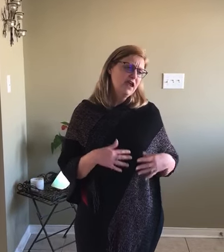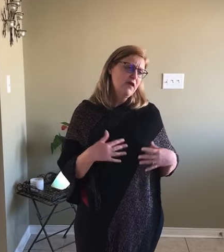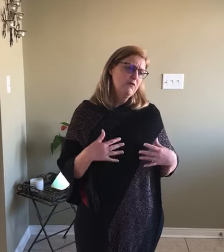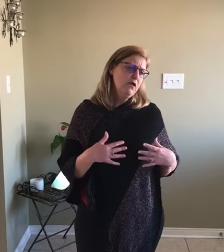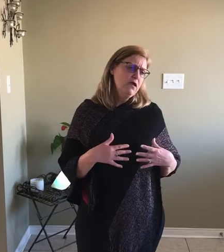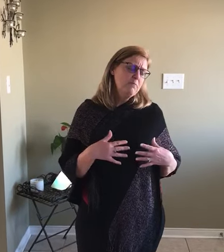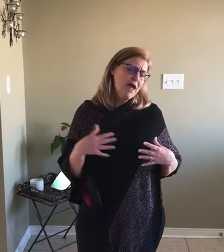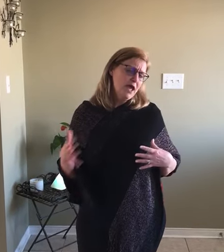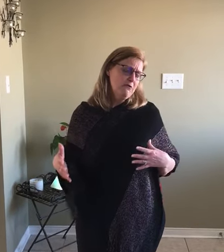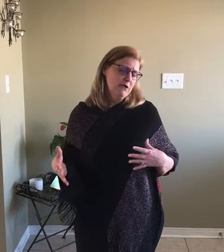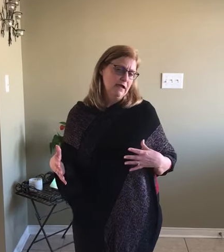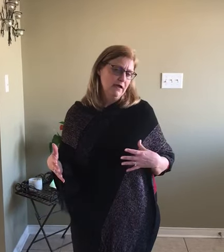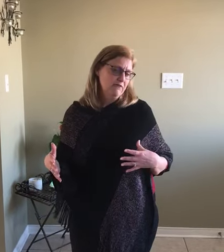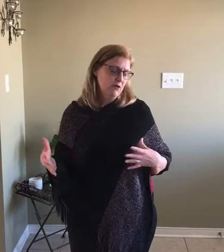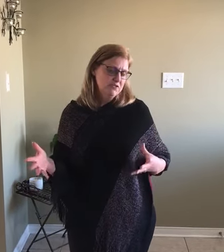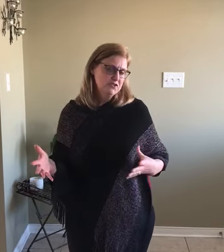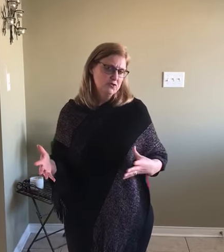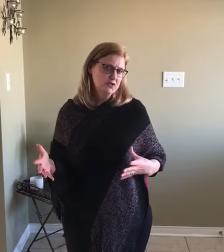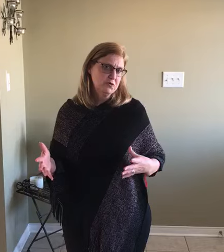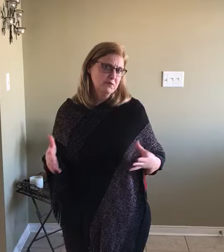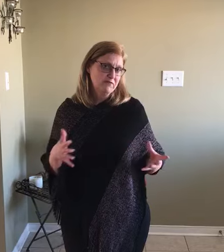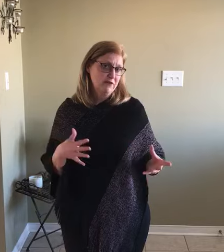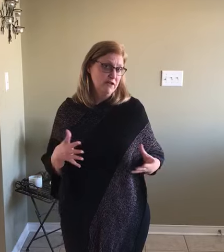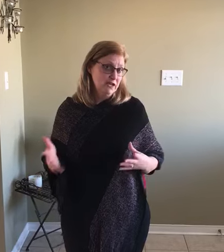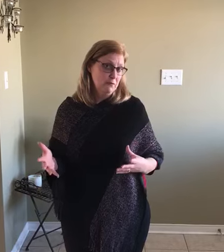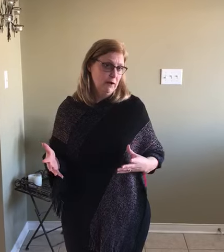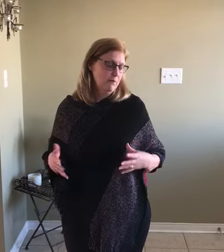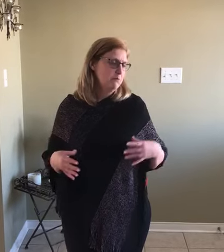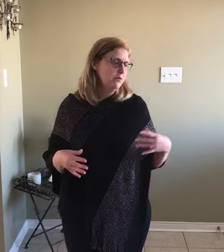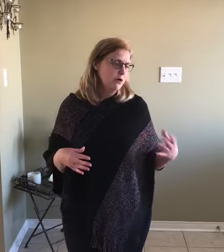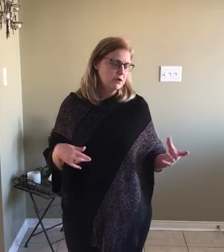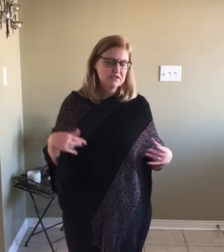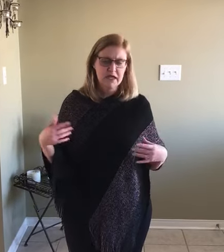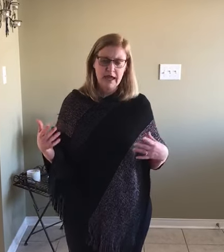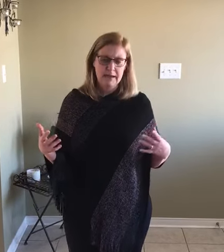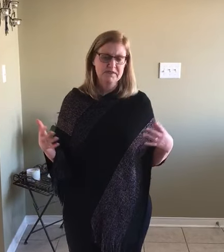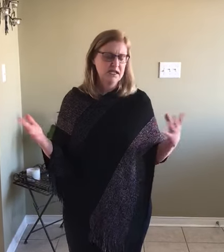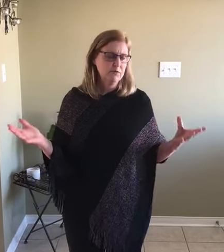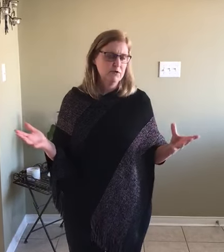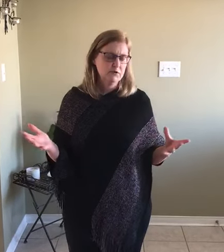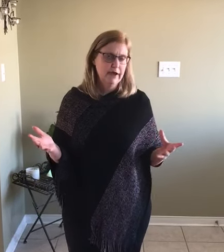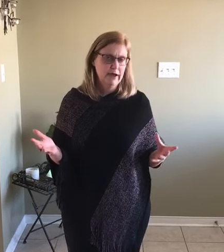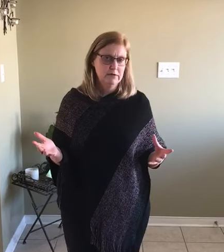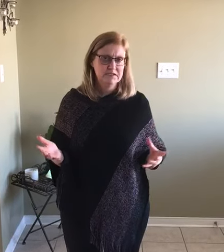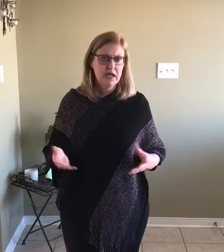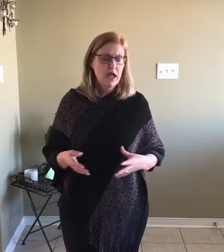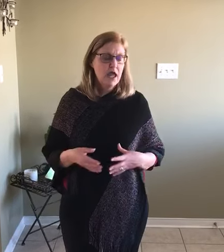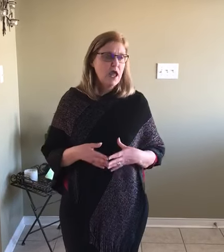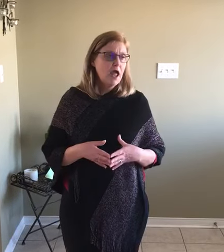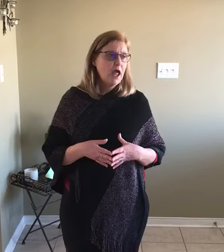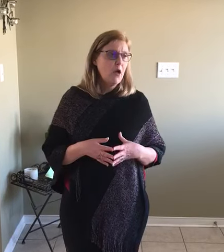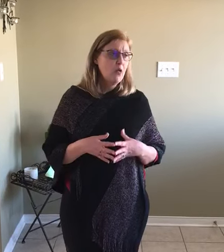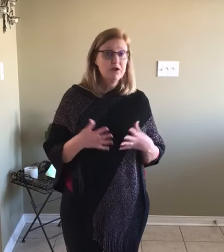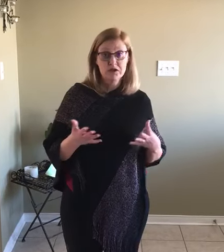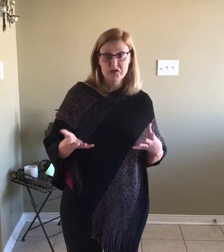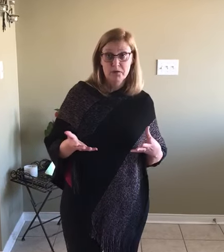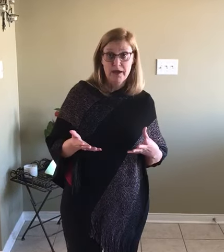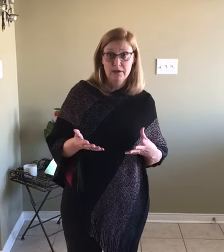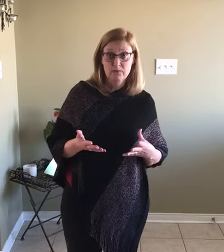how patterning, I've always told you, can be found anywhere. Books, games, anywhere in your house. Or you can do a pattern